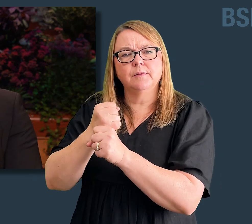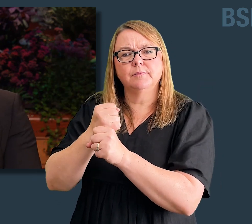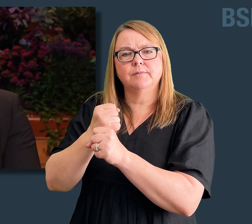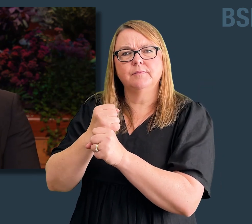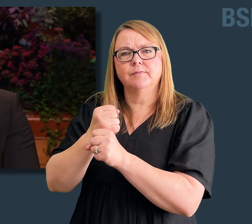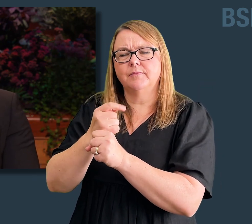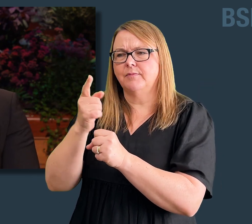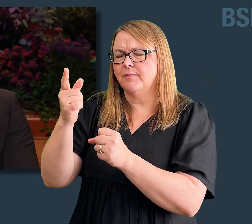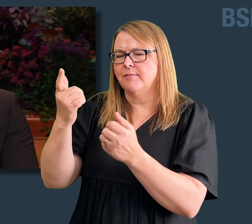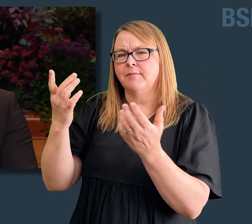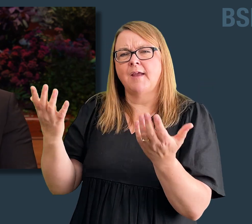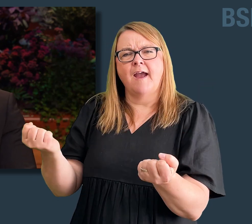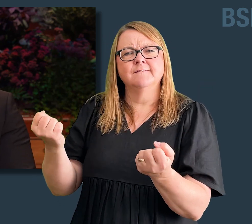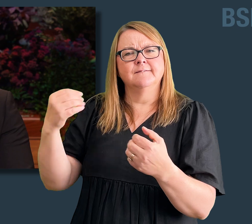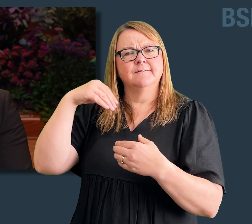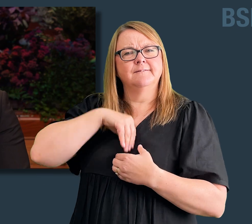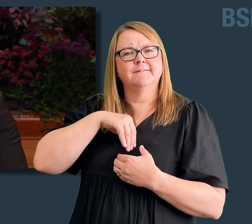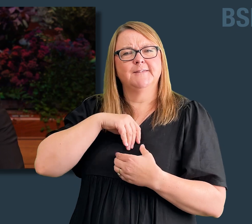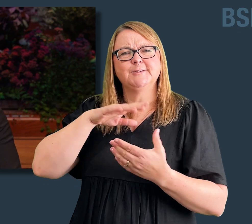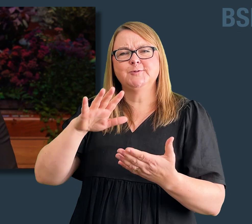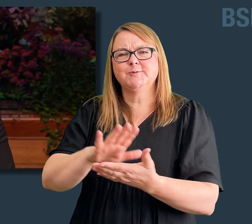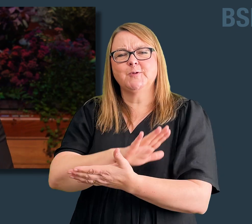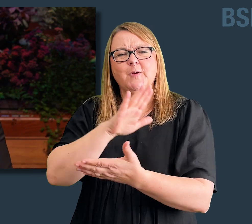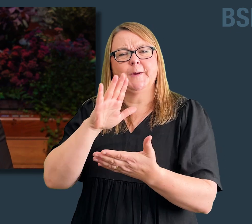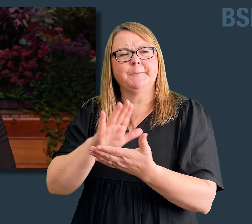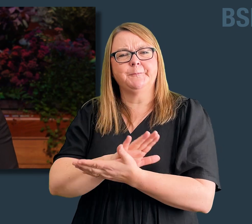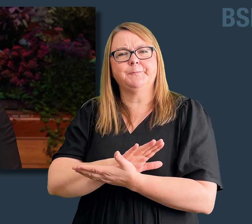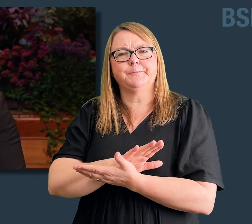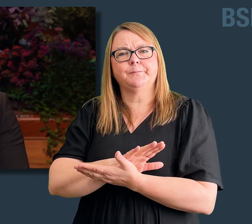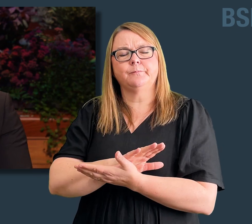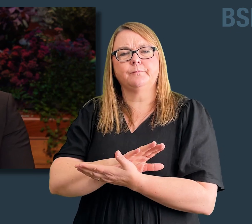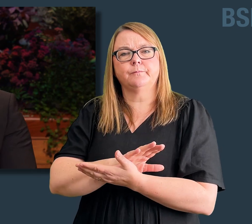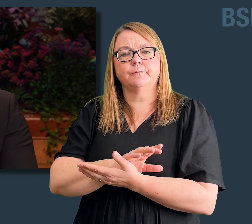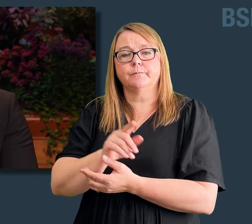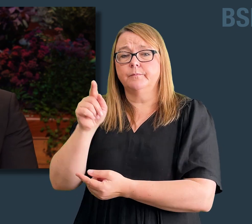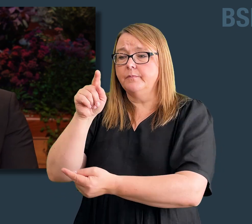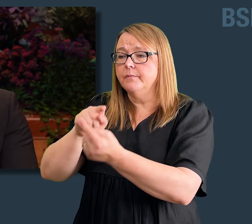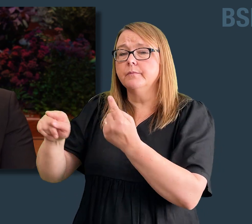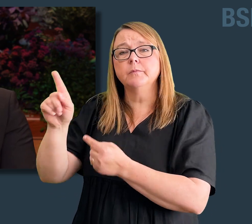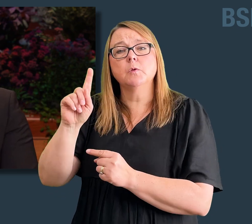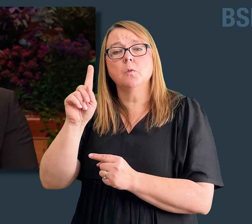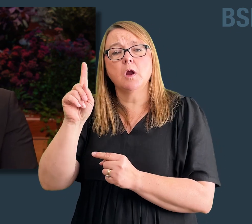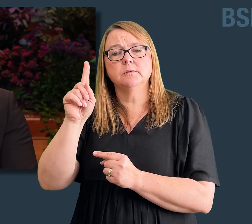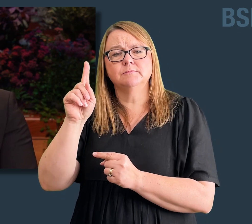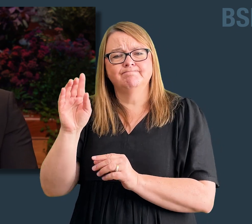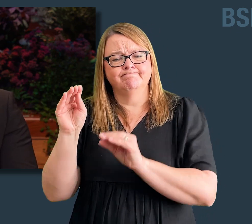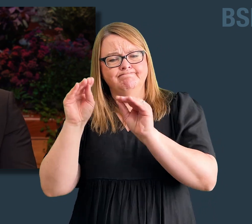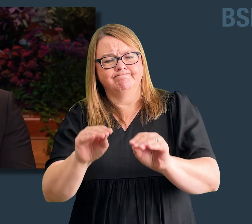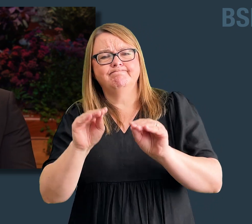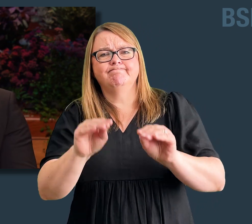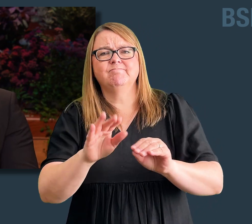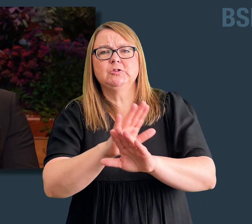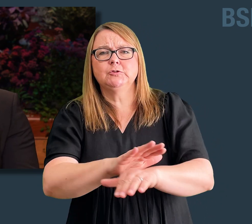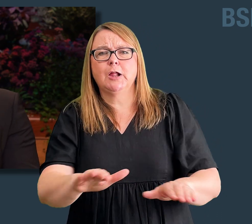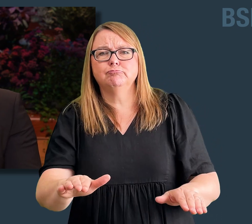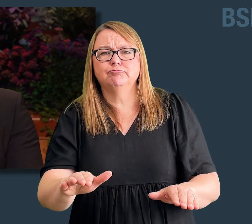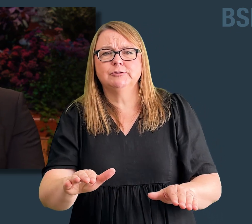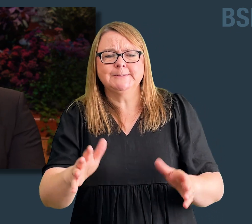at those who founded the city Hila, a place where they could raise their children